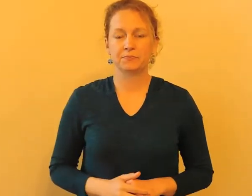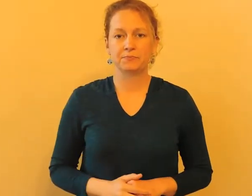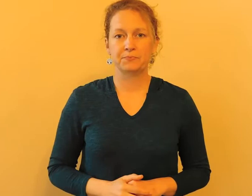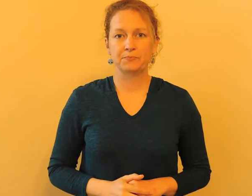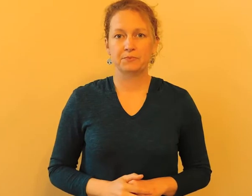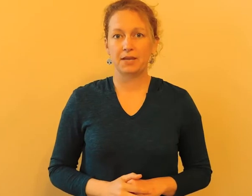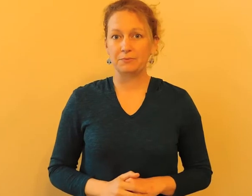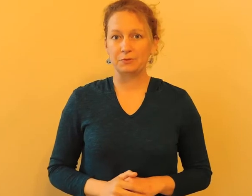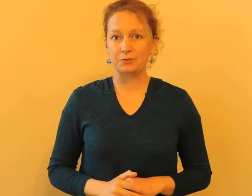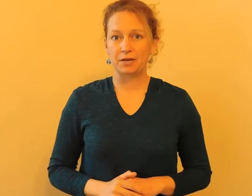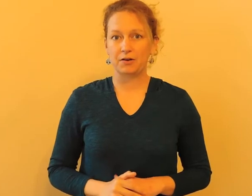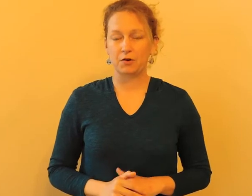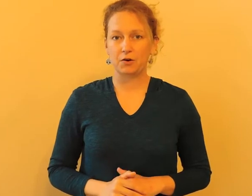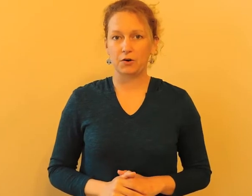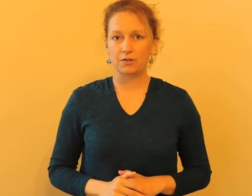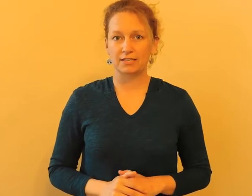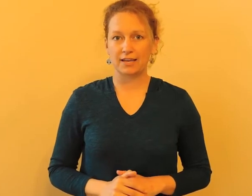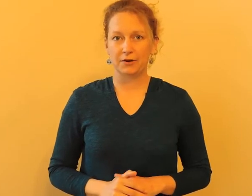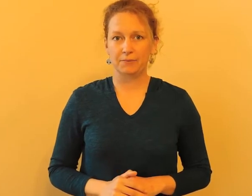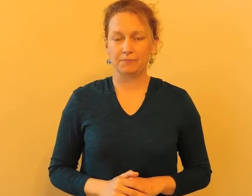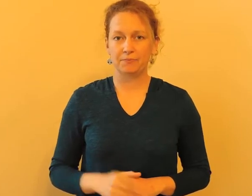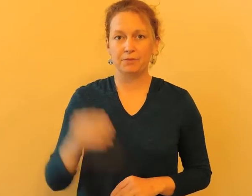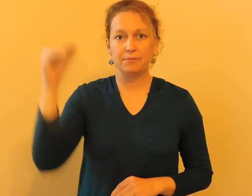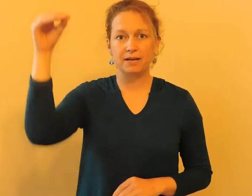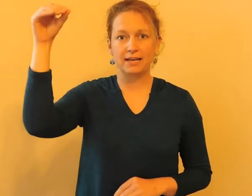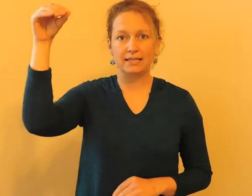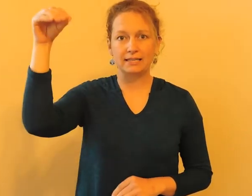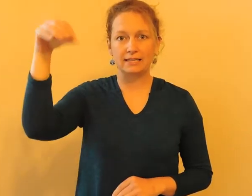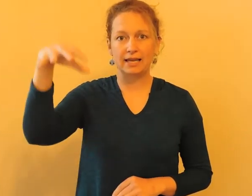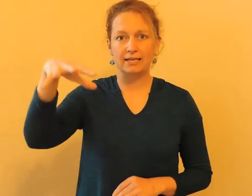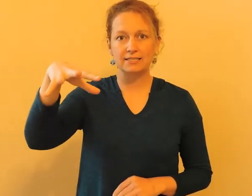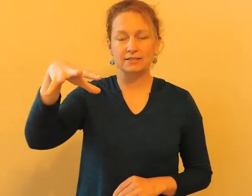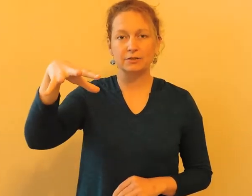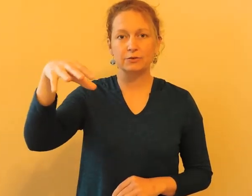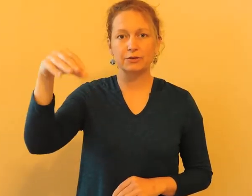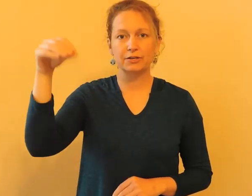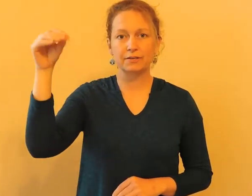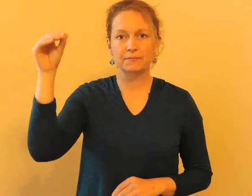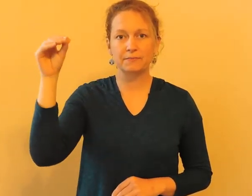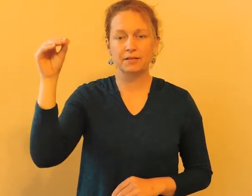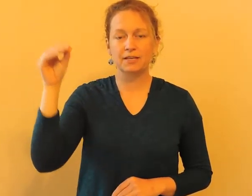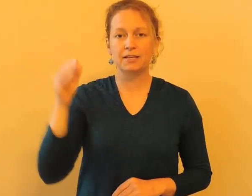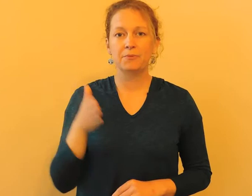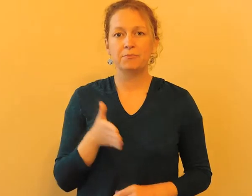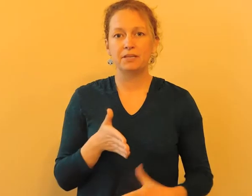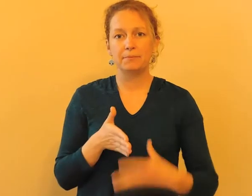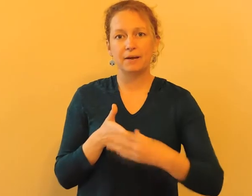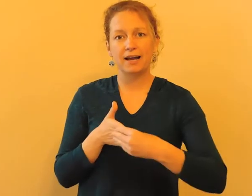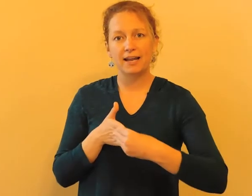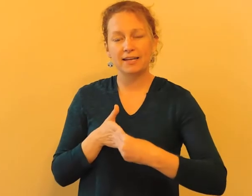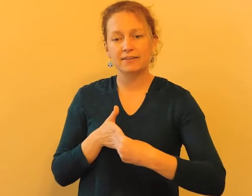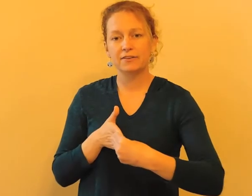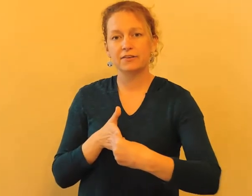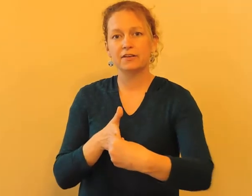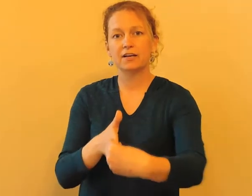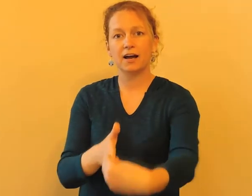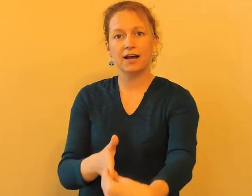Okay, we'll do that all together. Be my light, Lord. Be my guide.